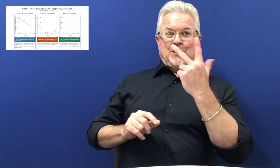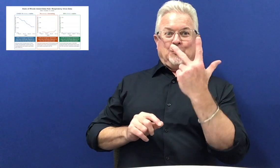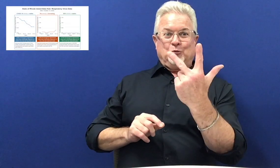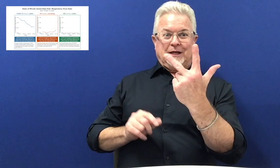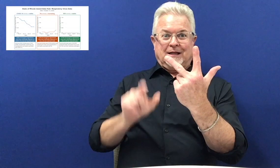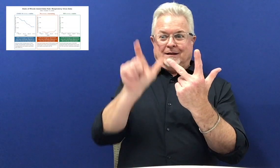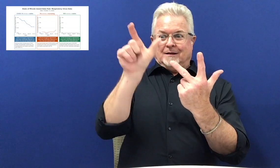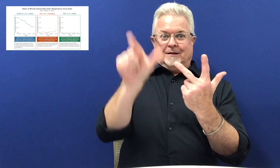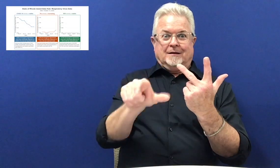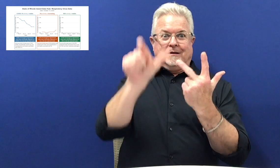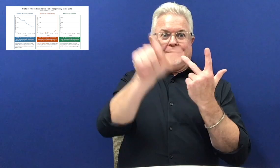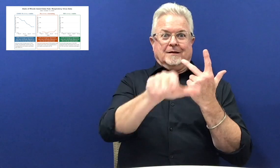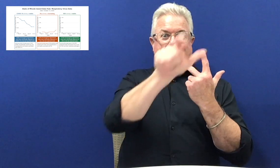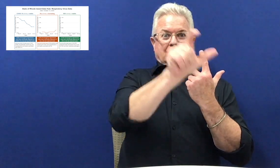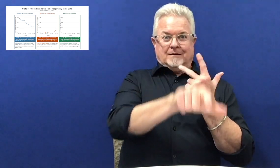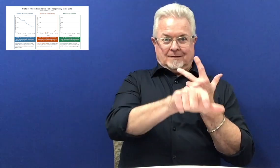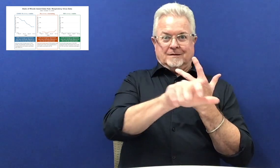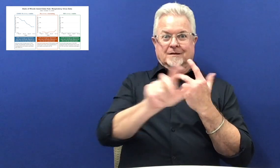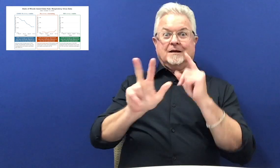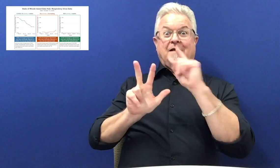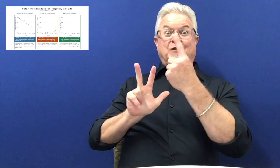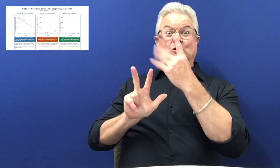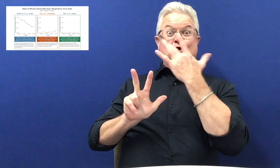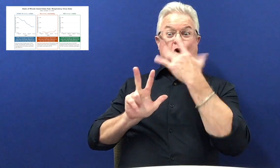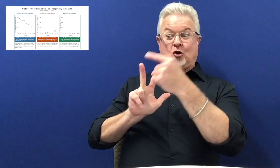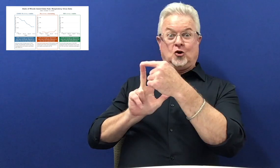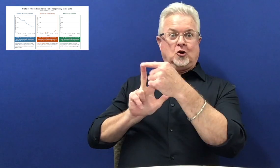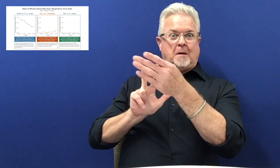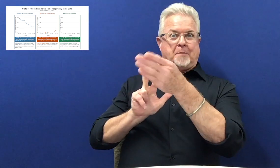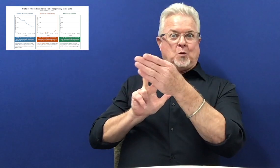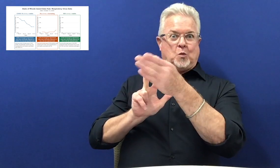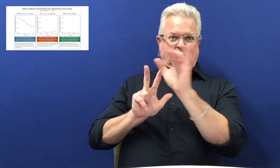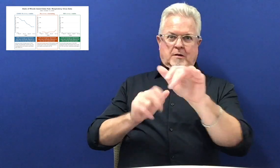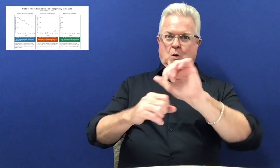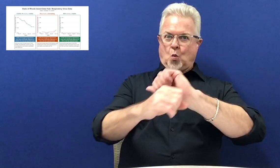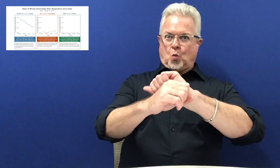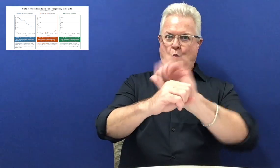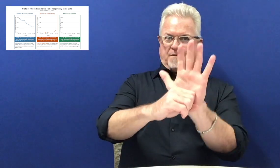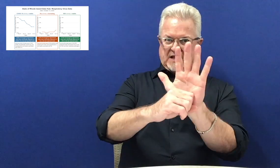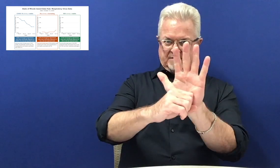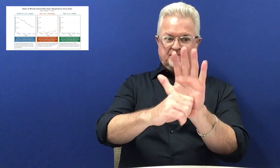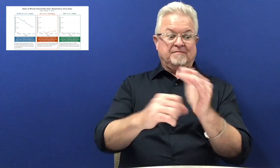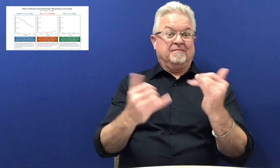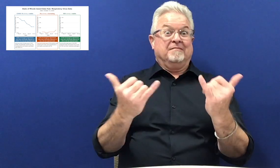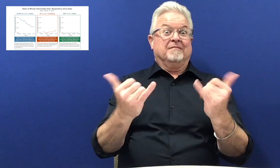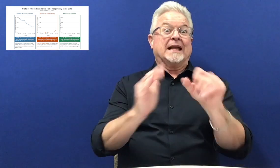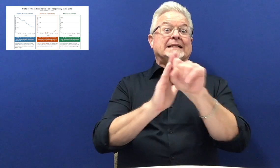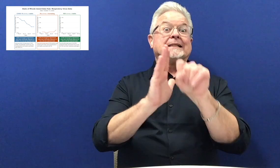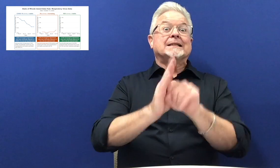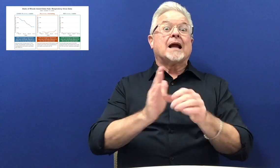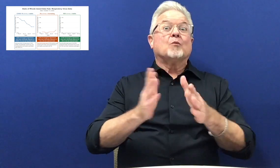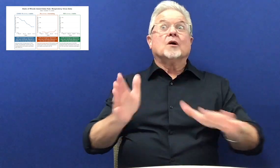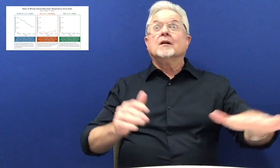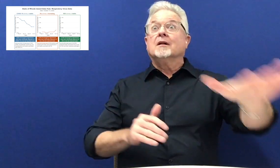There are three lines, three columns. The blue column represents COVID